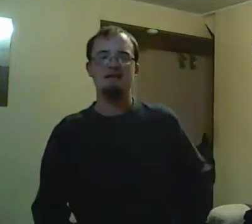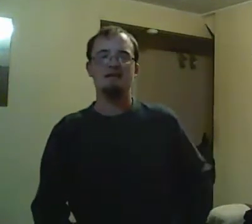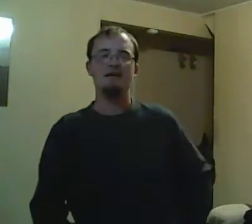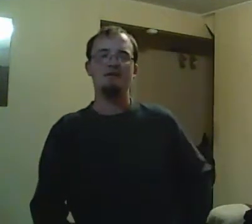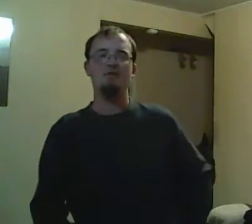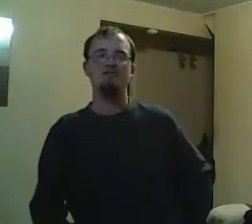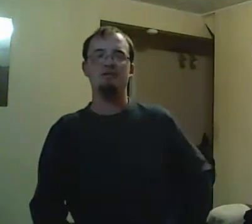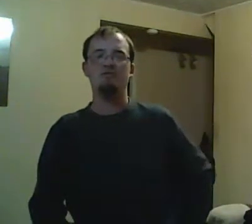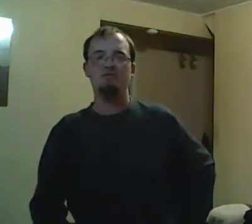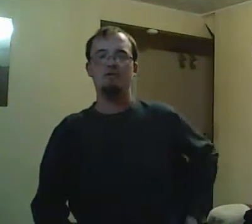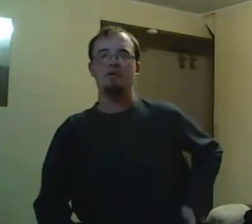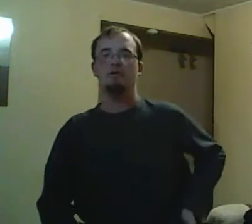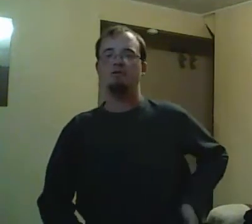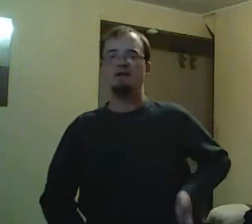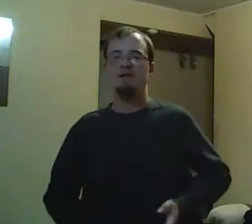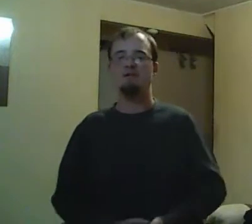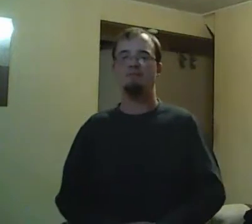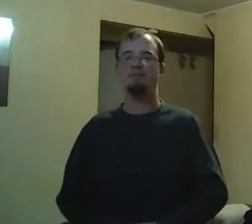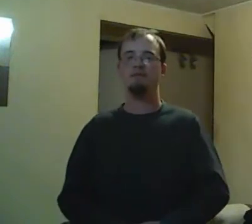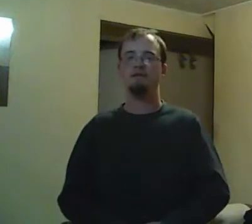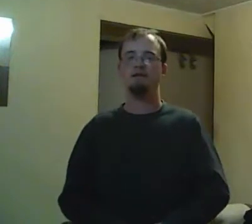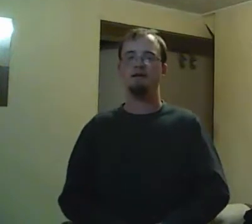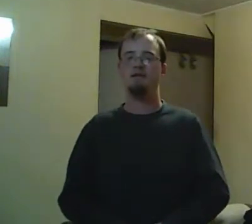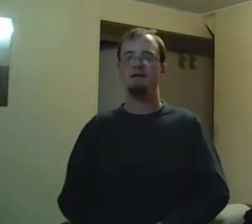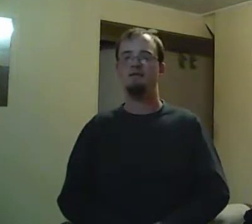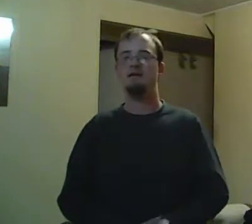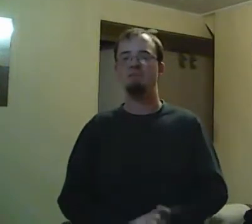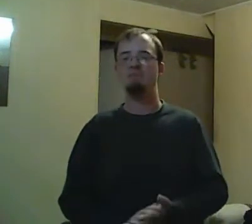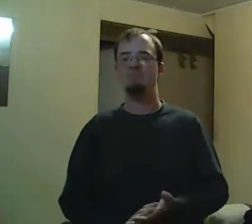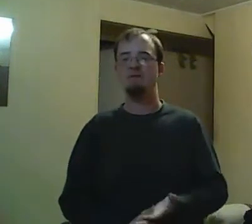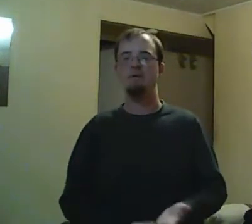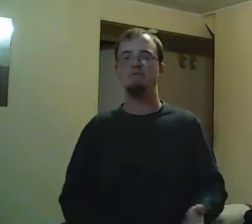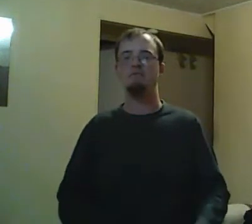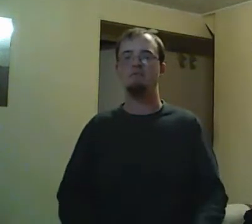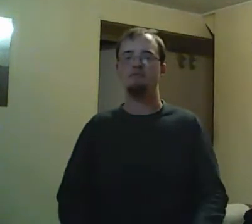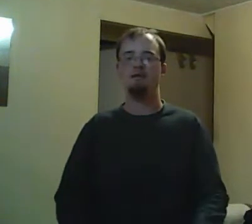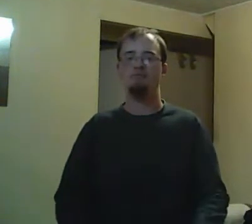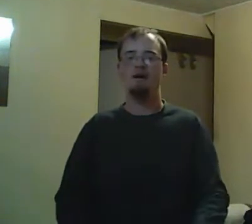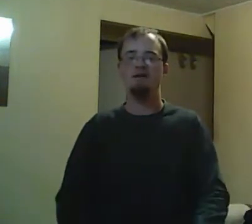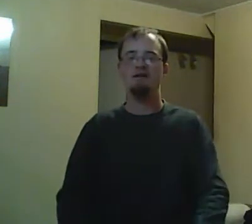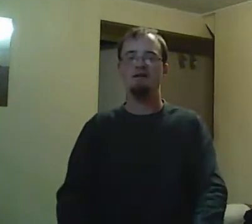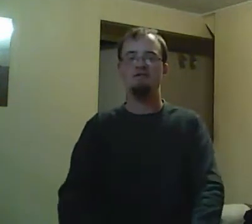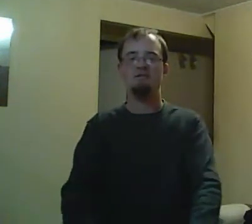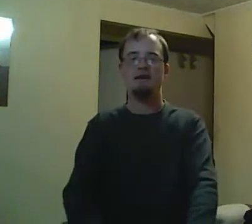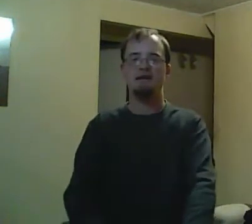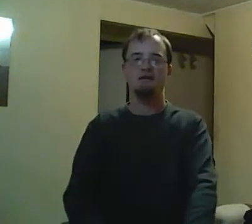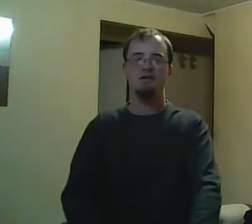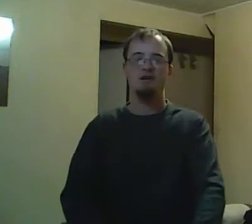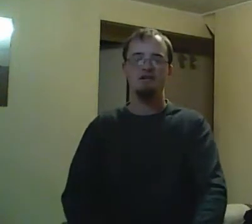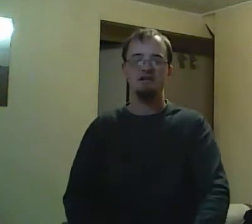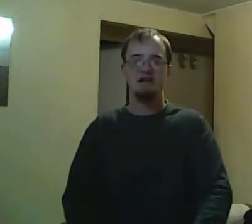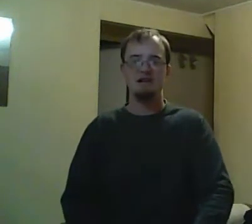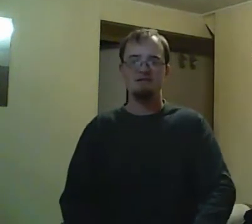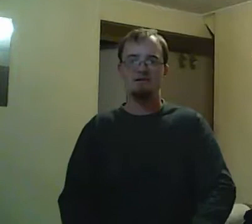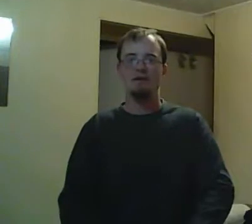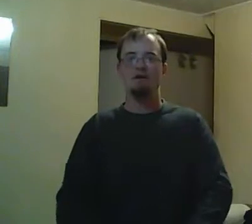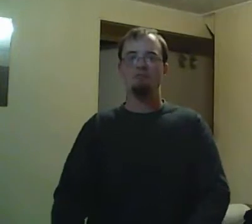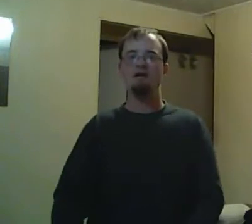So Jimmy basically has it, right. So basically Jimmy and Rick get along with each other. Which is